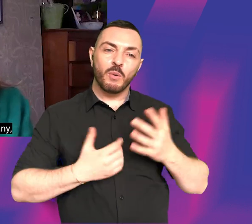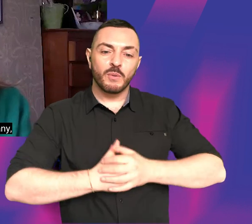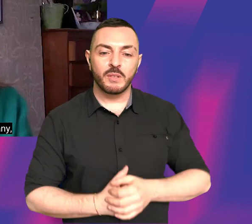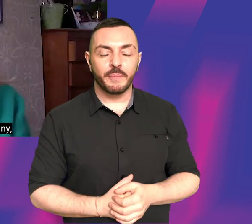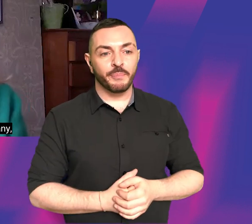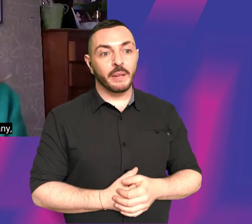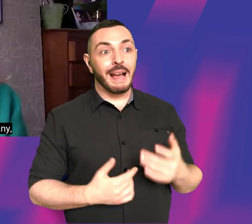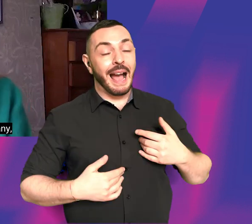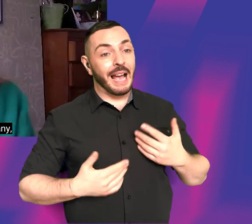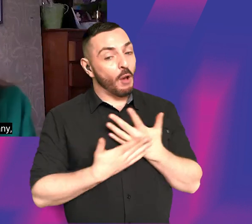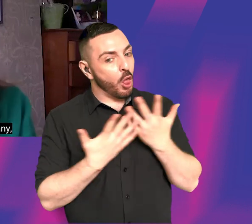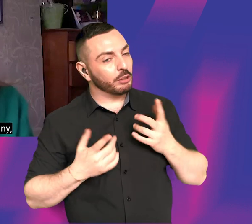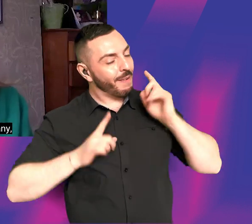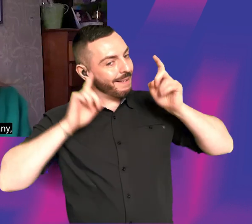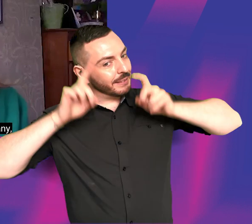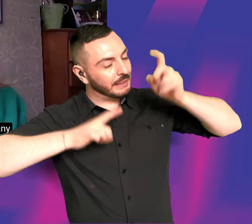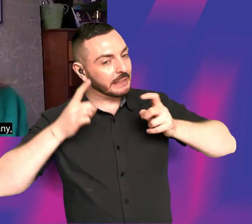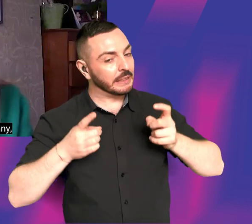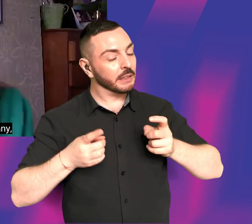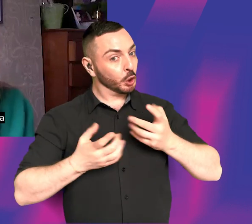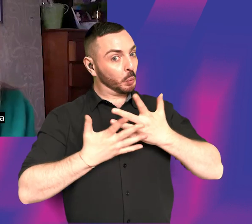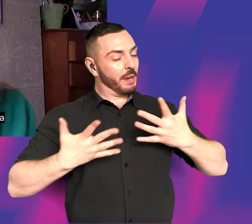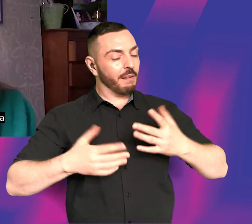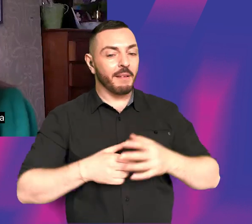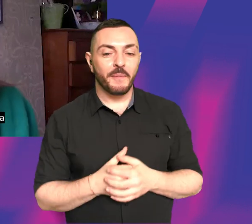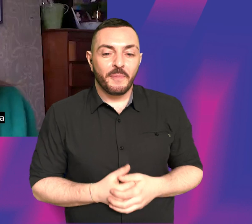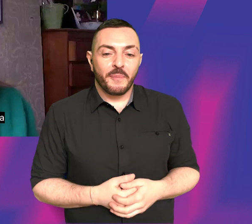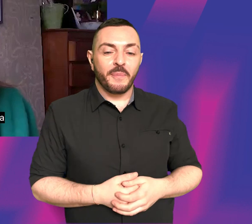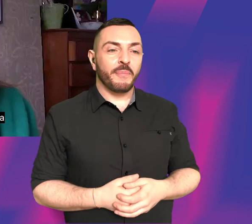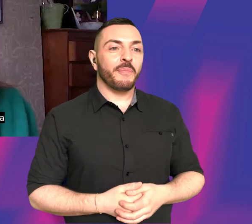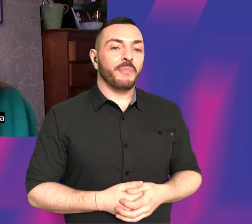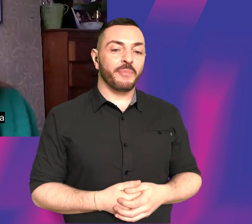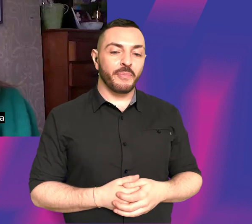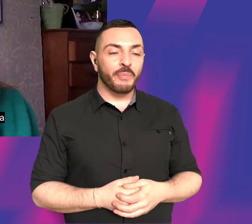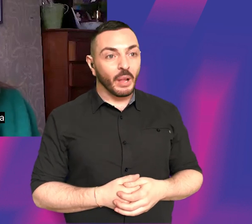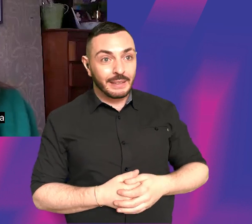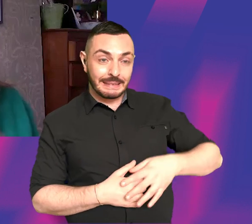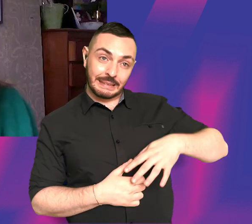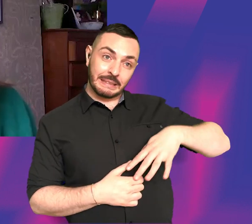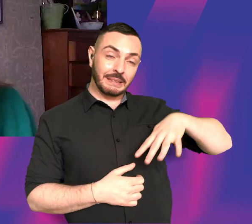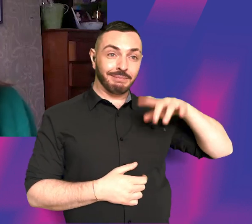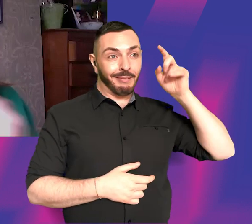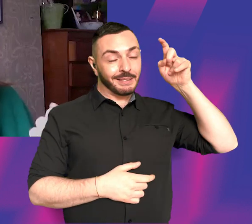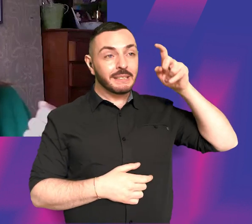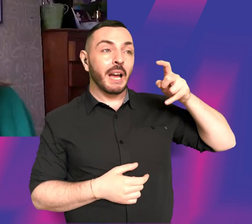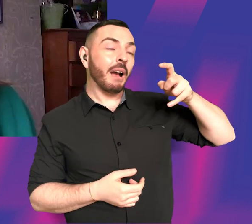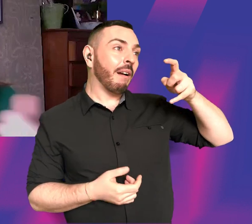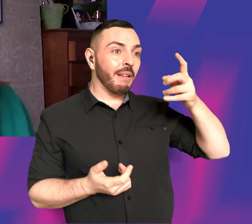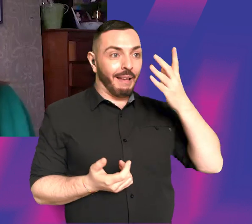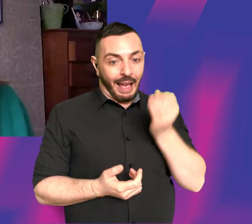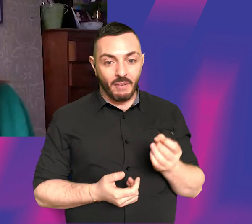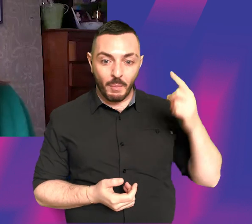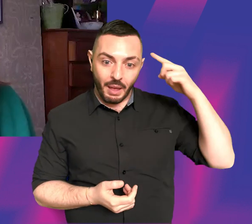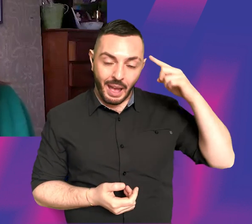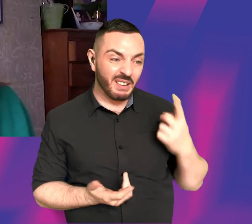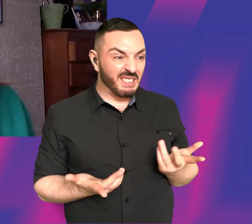I get a lot of ideas, too many. But sometimes you can have an idea and it drops into your head and you I, you know, like